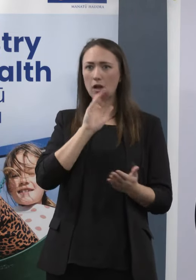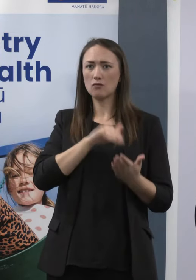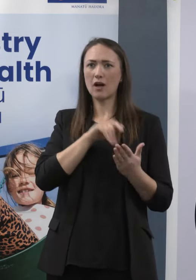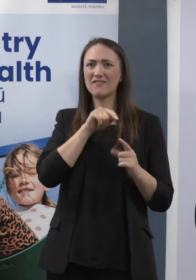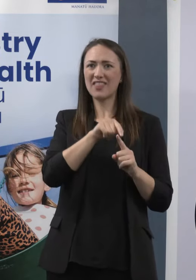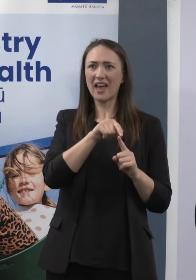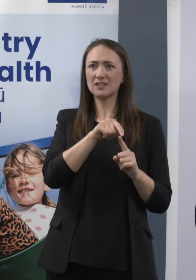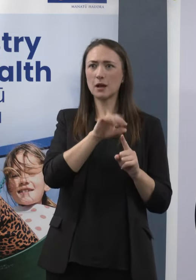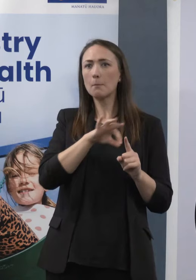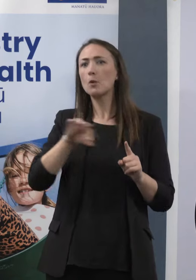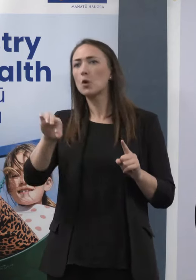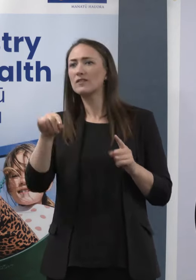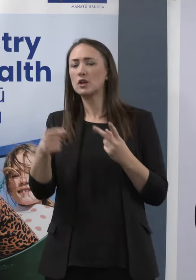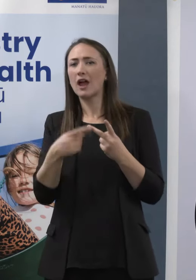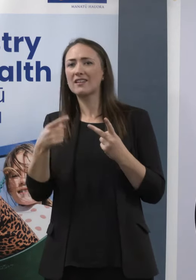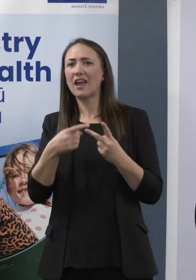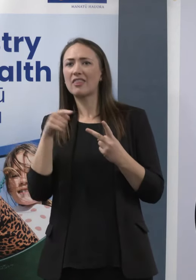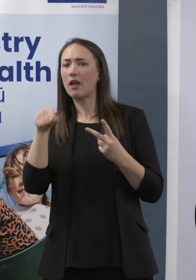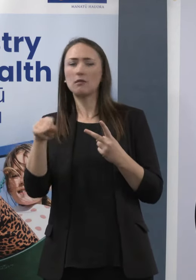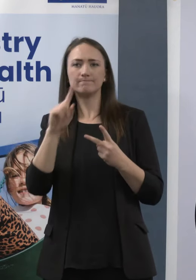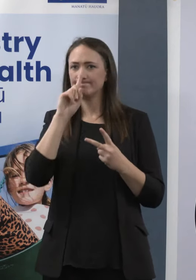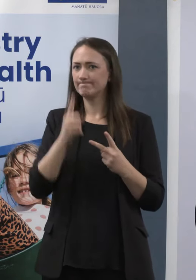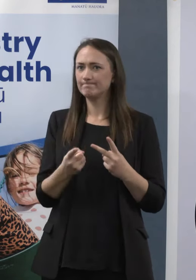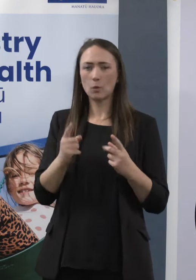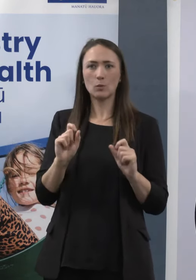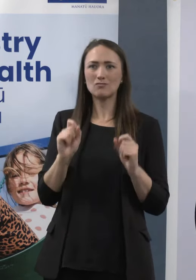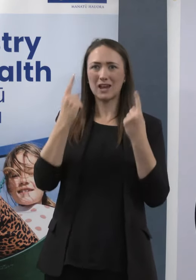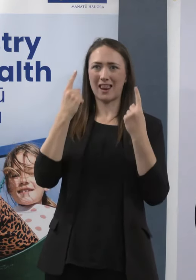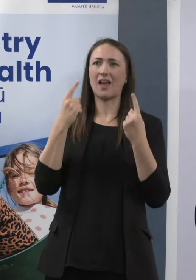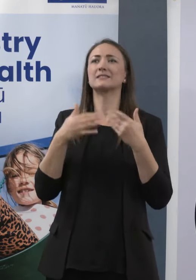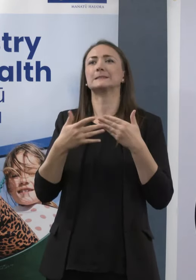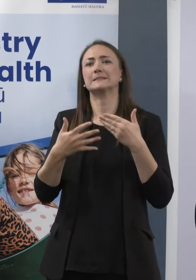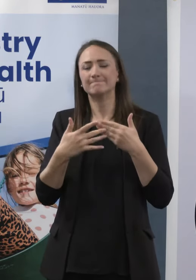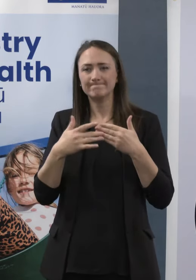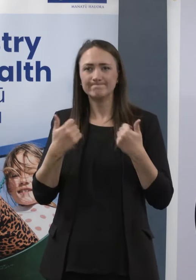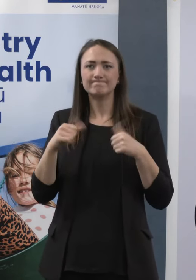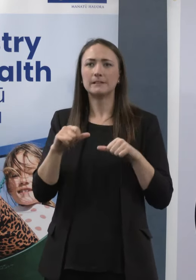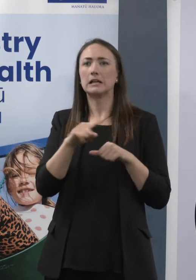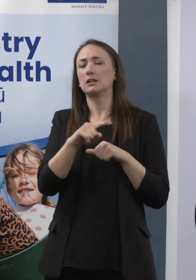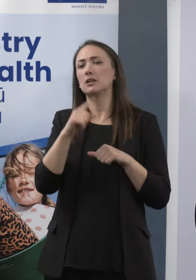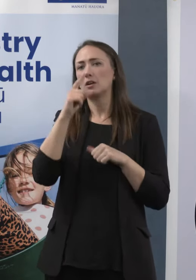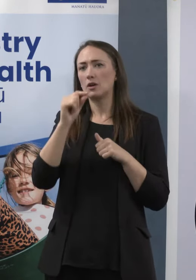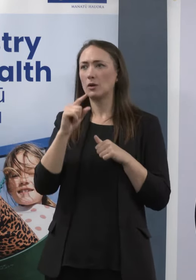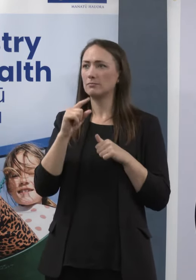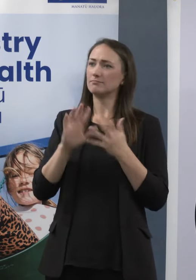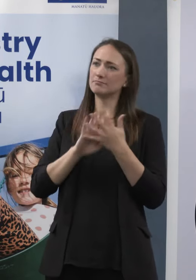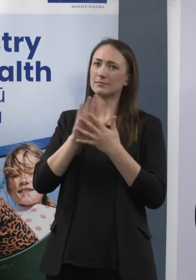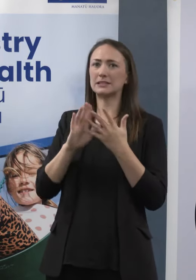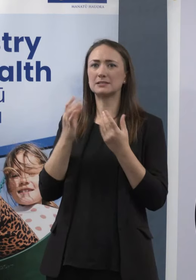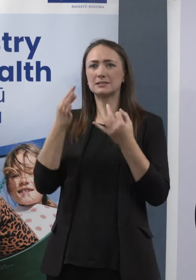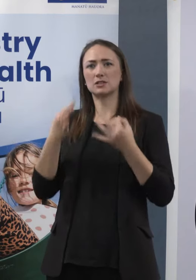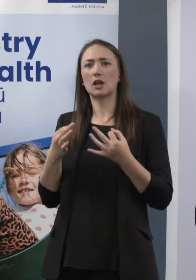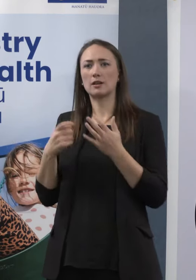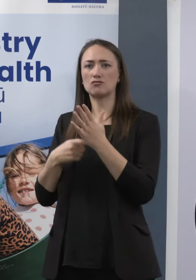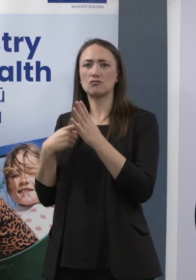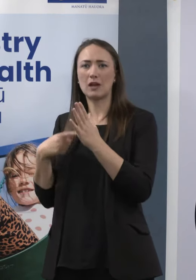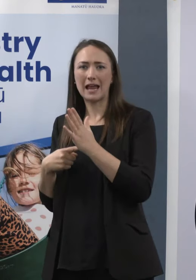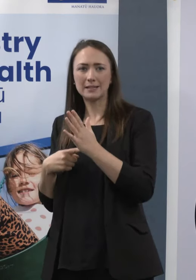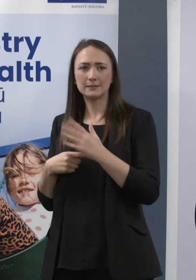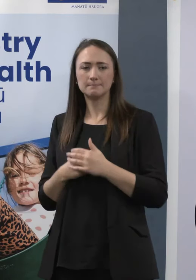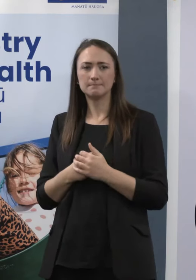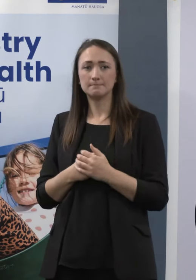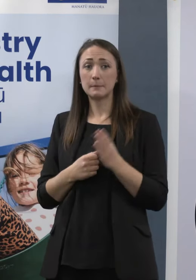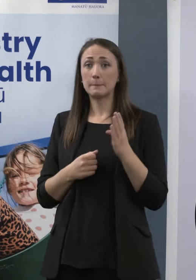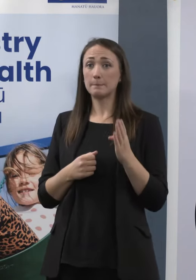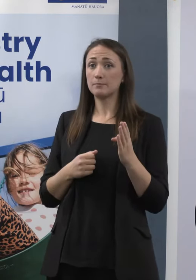to move them to the extent that we needed to. And the review talks about a new operating model for lab testing. Does this mean the Ministry will be overhauling the way it